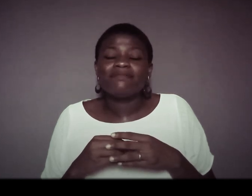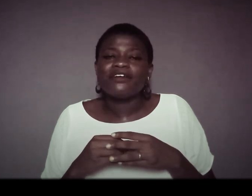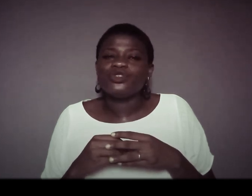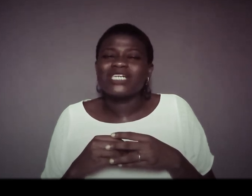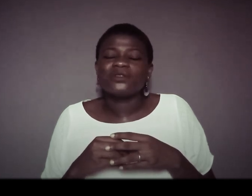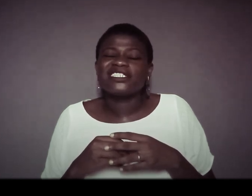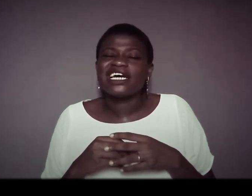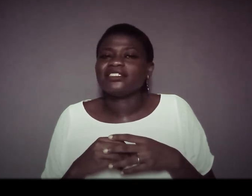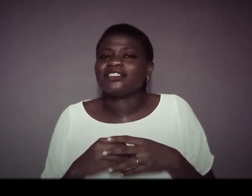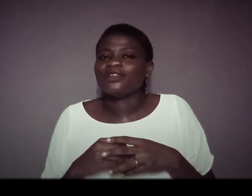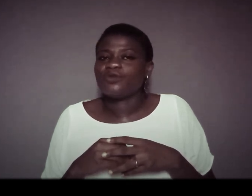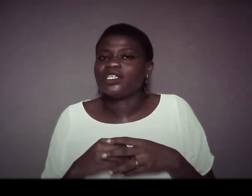marriage without signs and warning